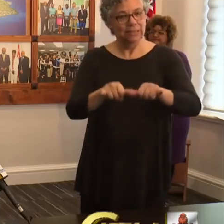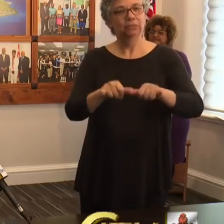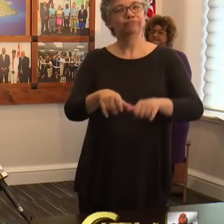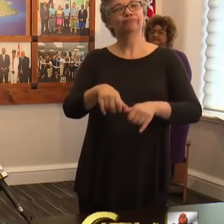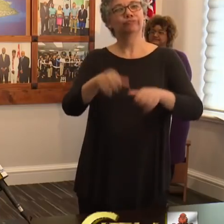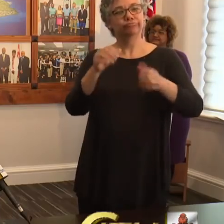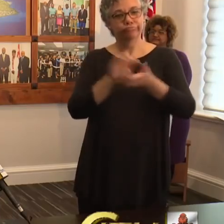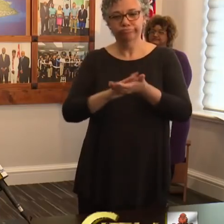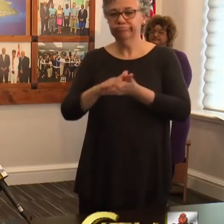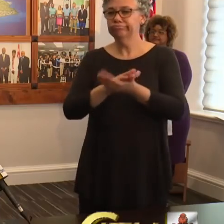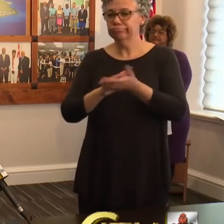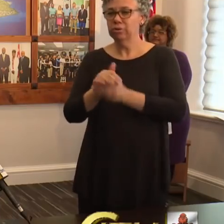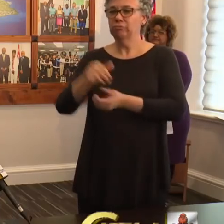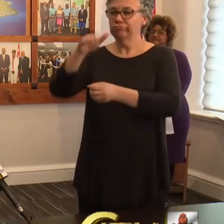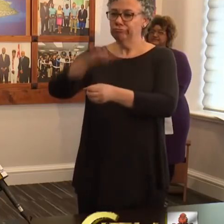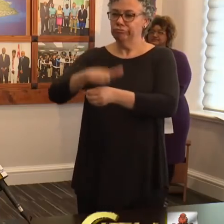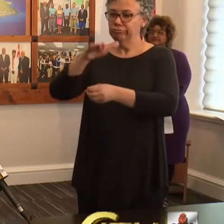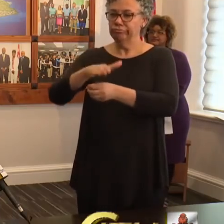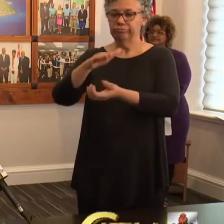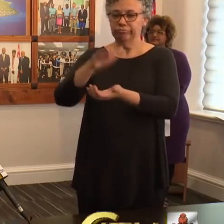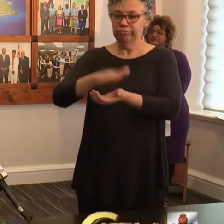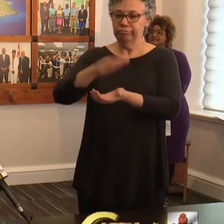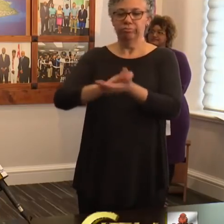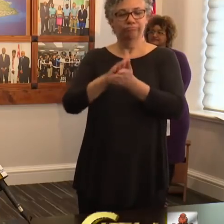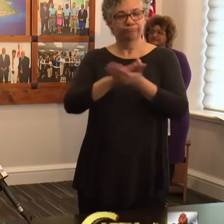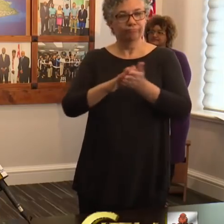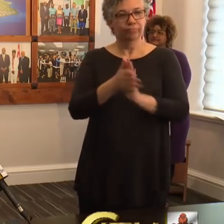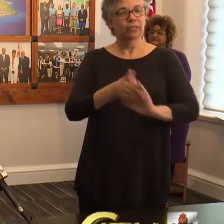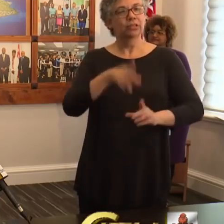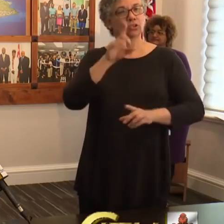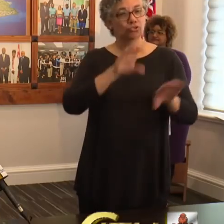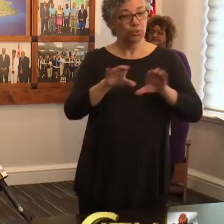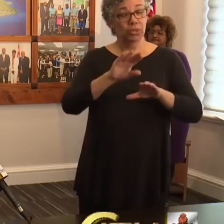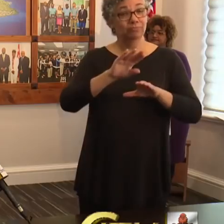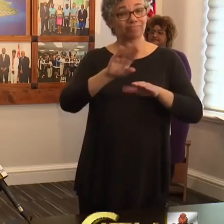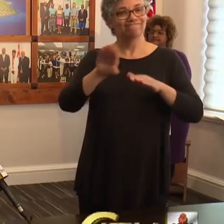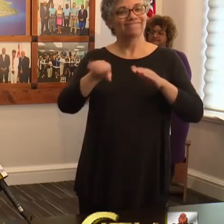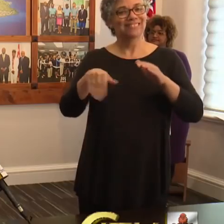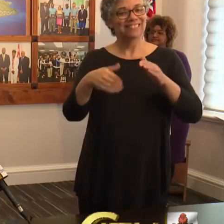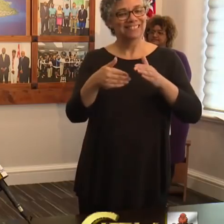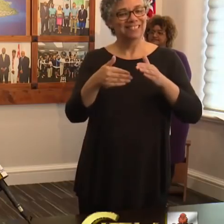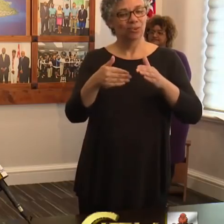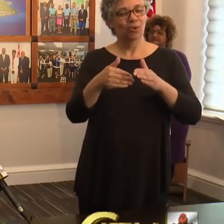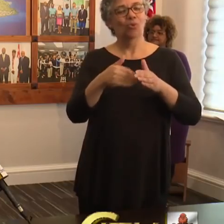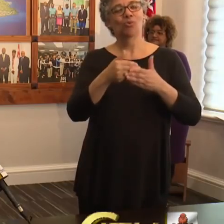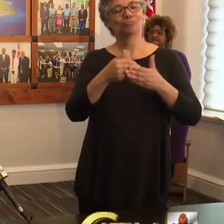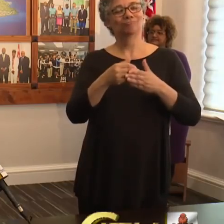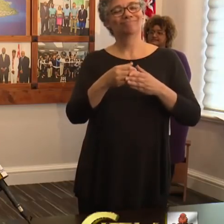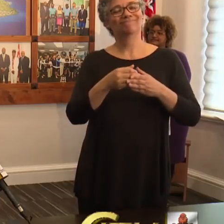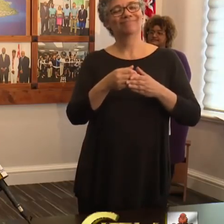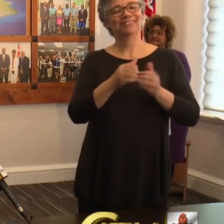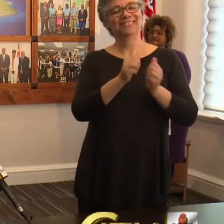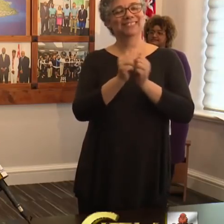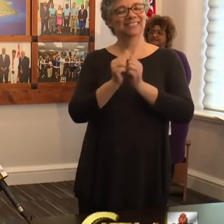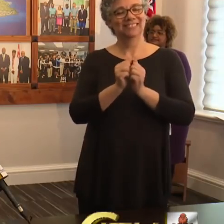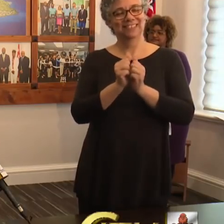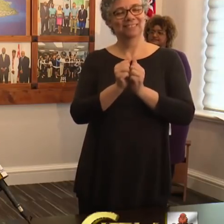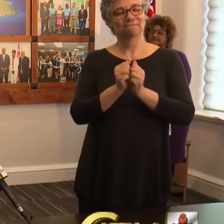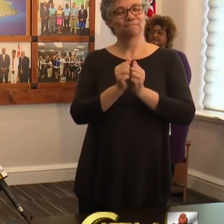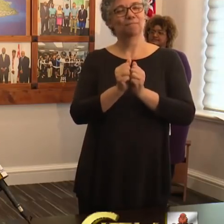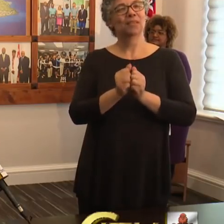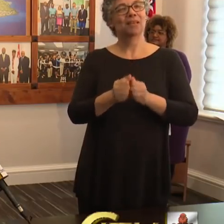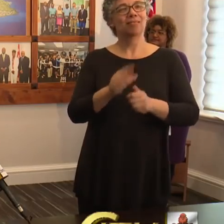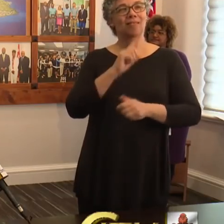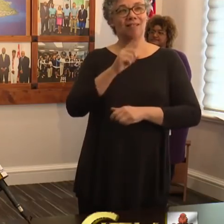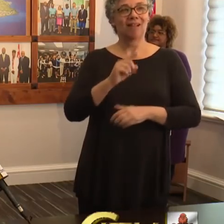hand sanitizer. You should do it in addition to all the other things of which you are currently doing. There are how-to